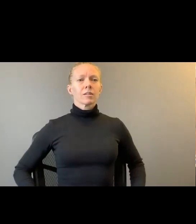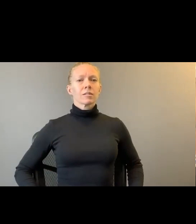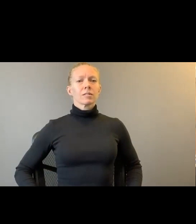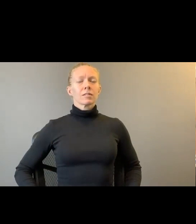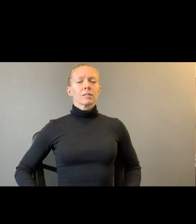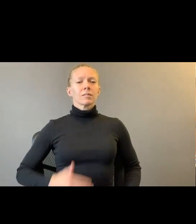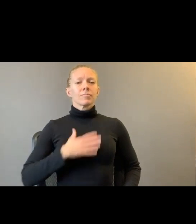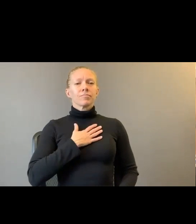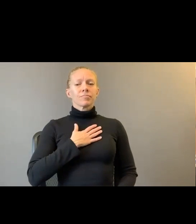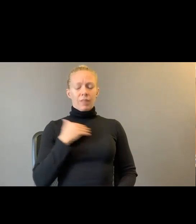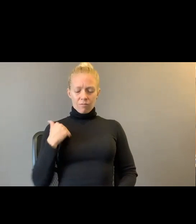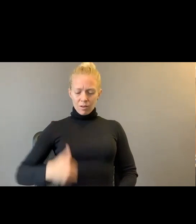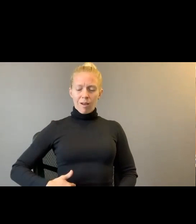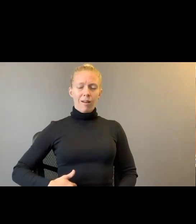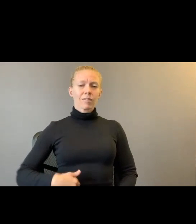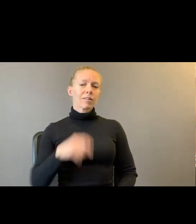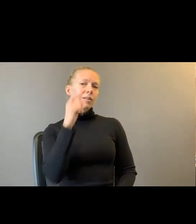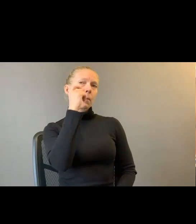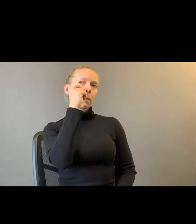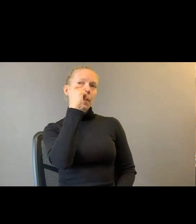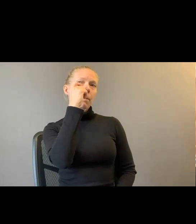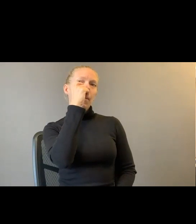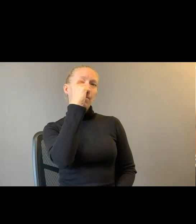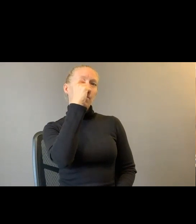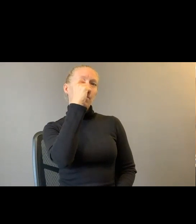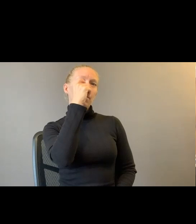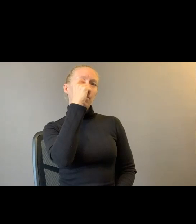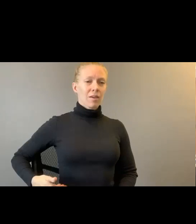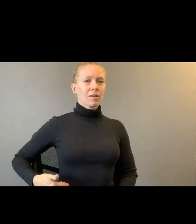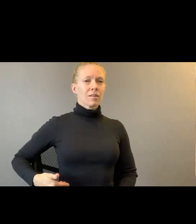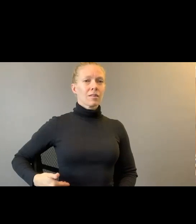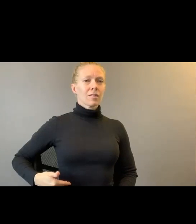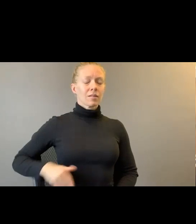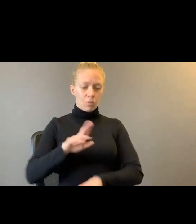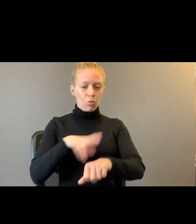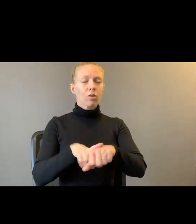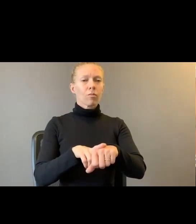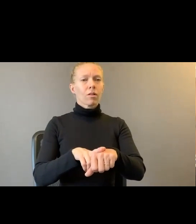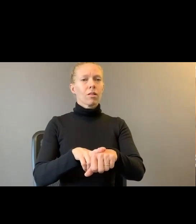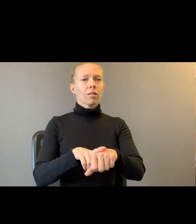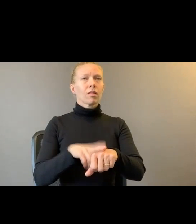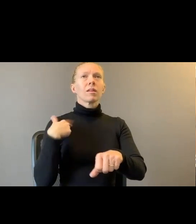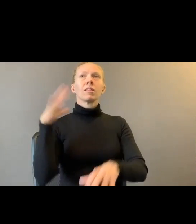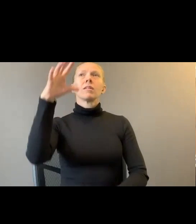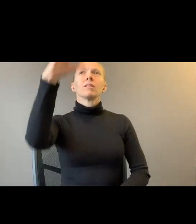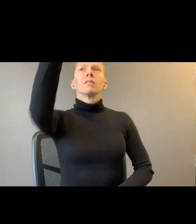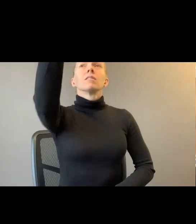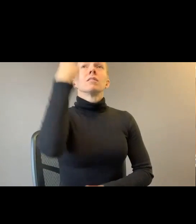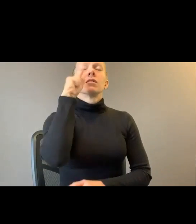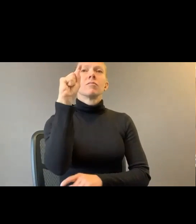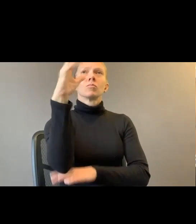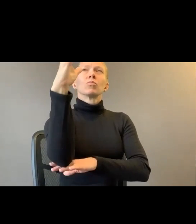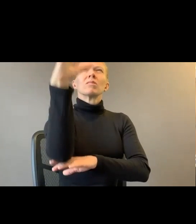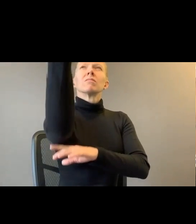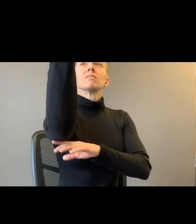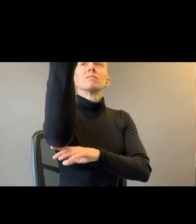Me with three nose rings. Normal. I grasp for a branch. Normal. Me with the war wounds.